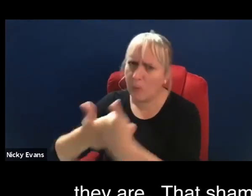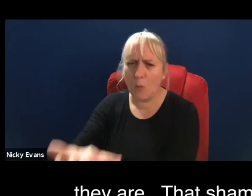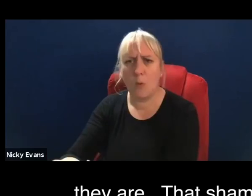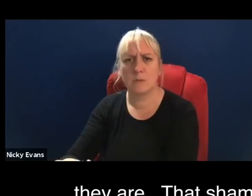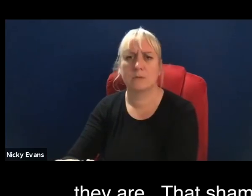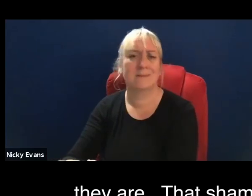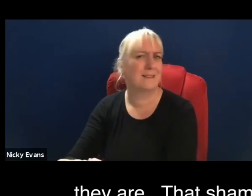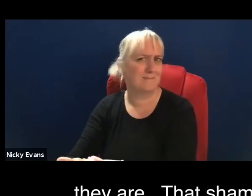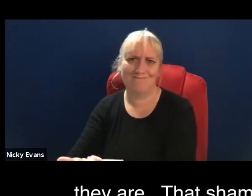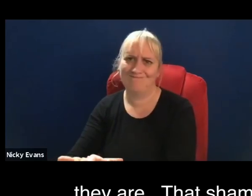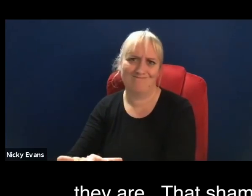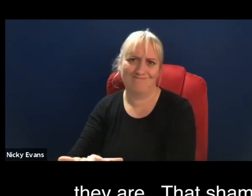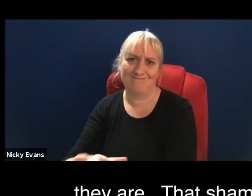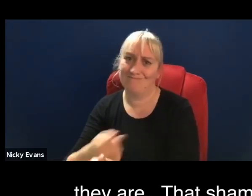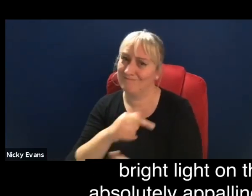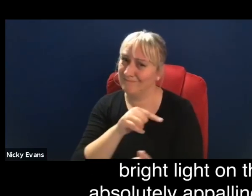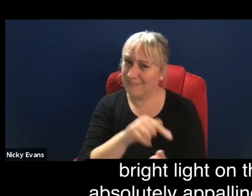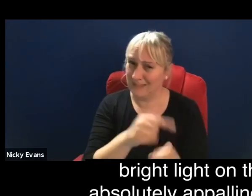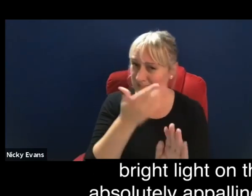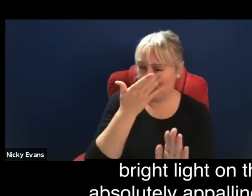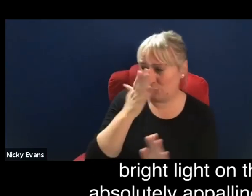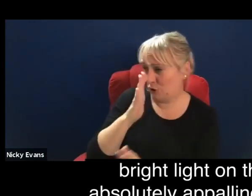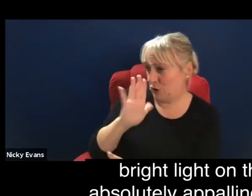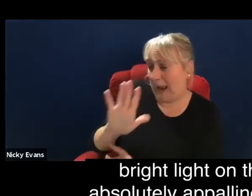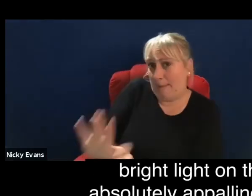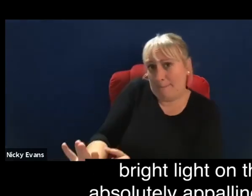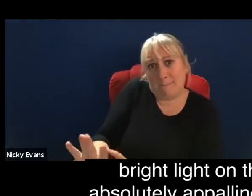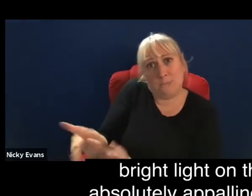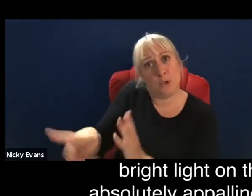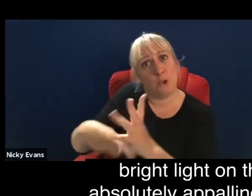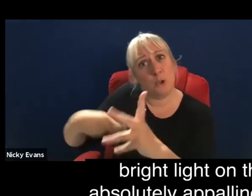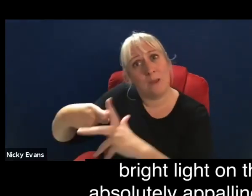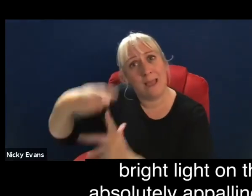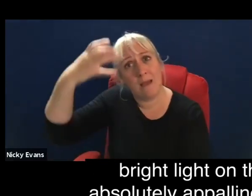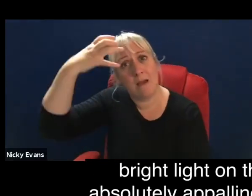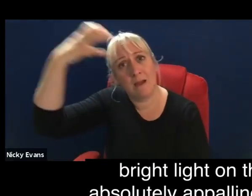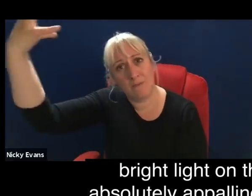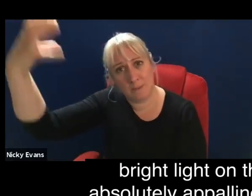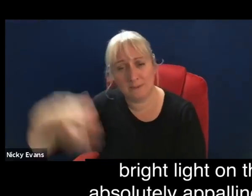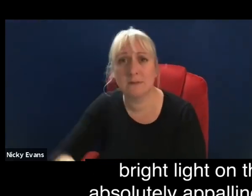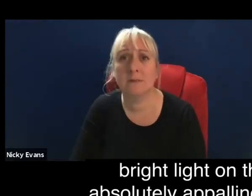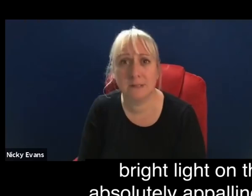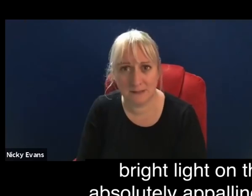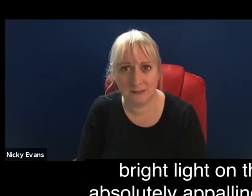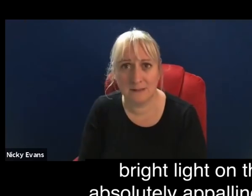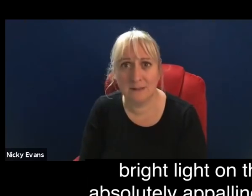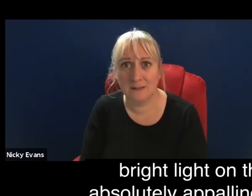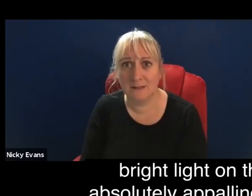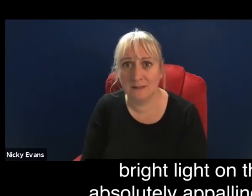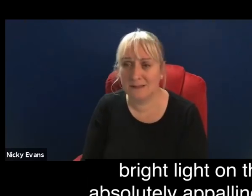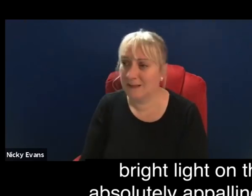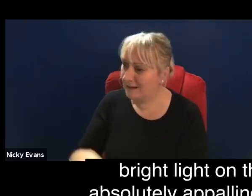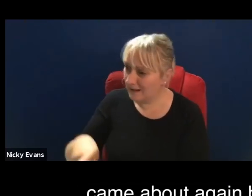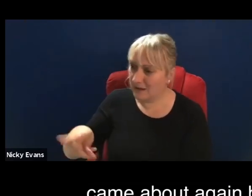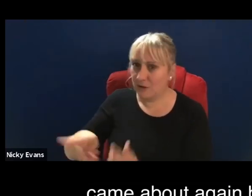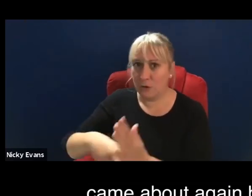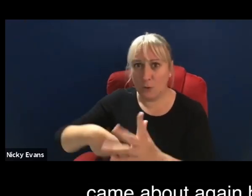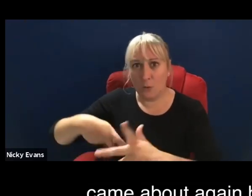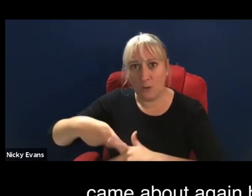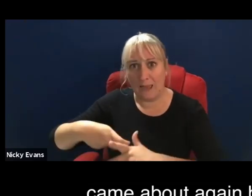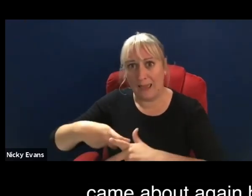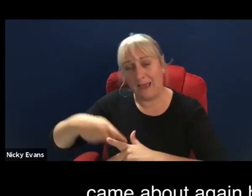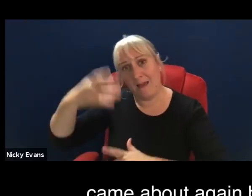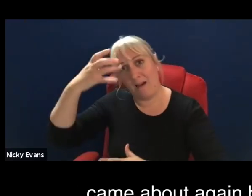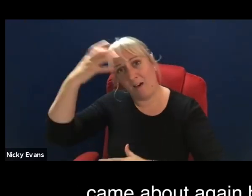position, that shining a bright light on the UK government's absolutely appalling treatment of disabled people